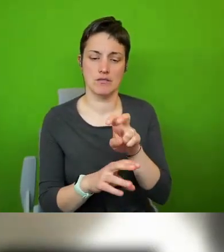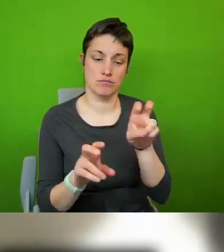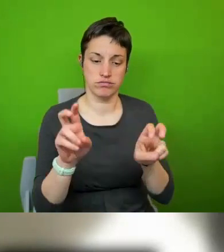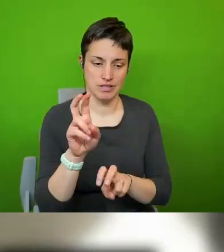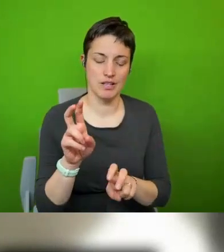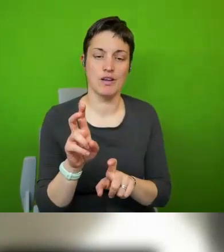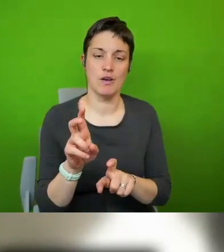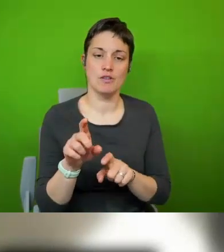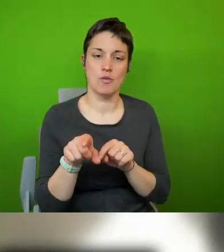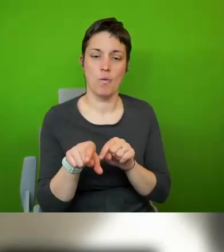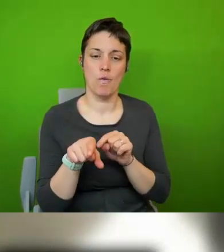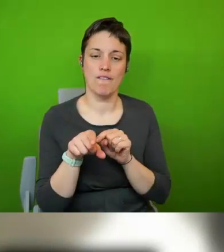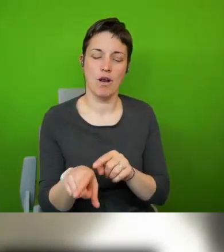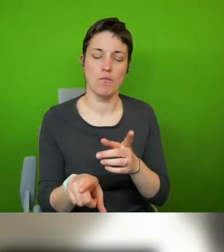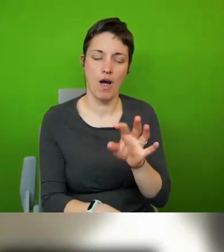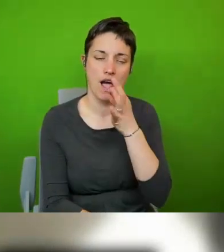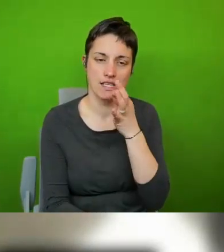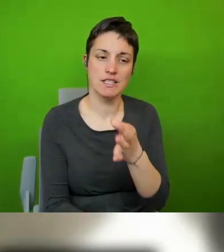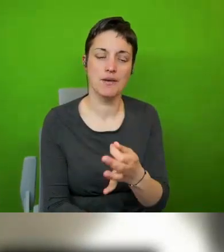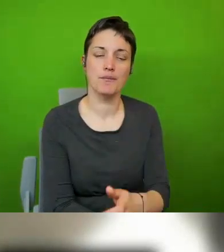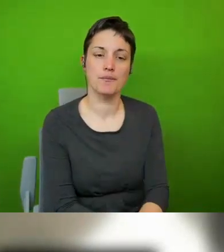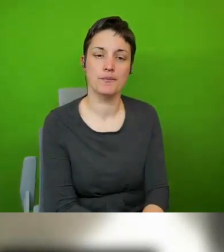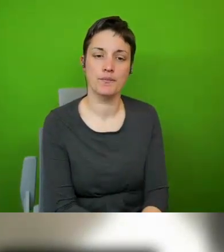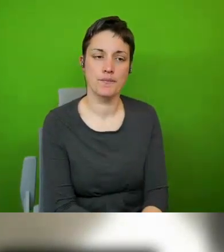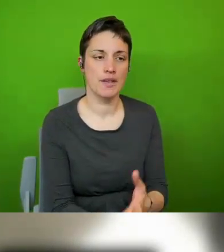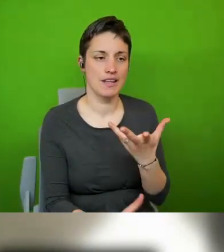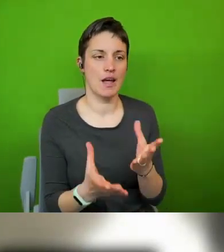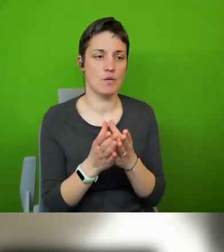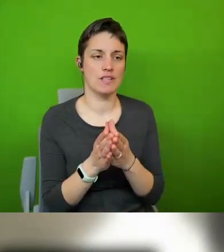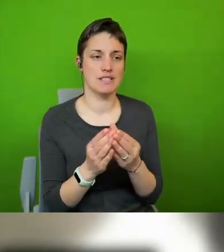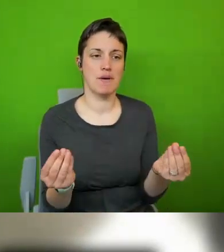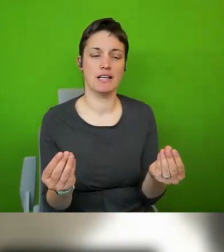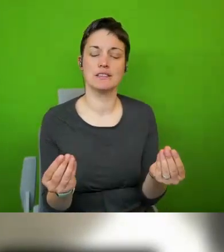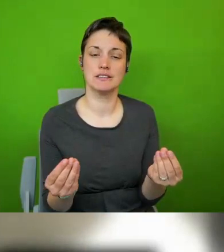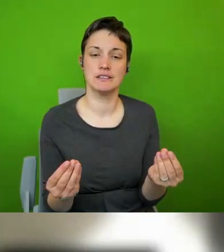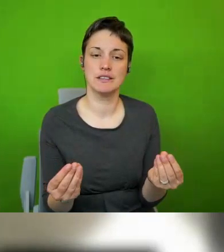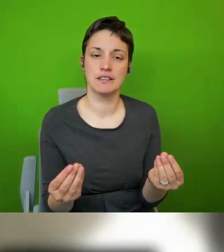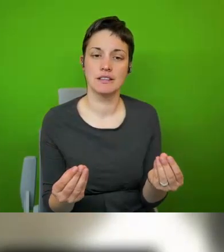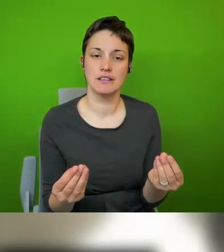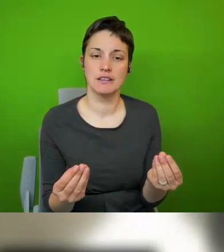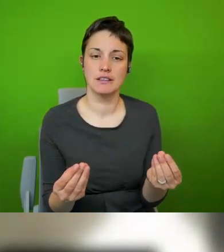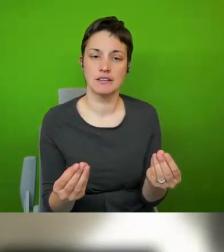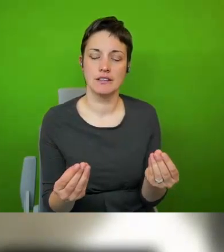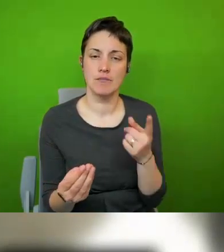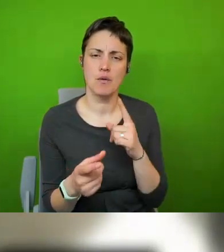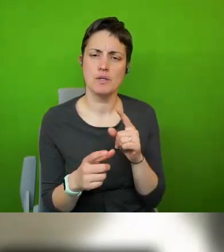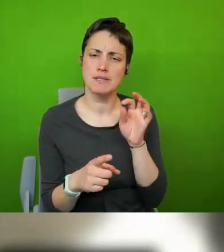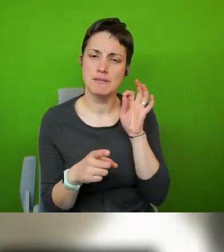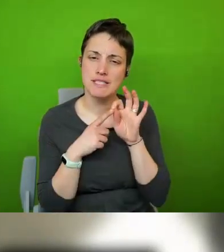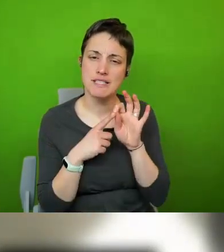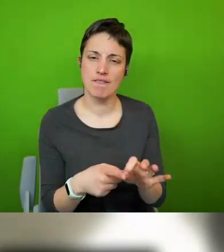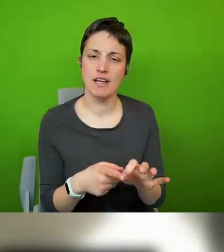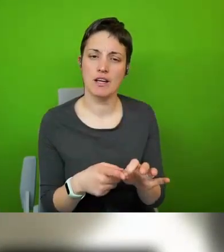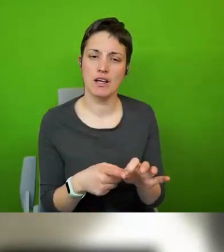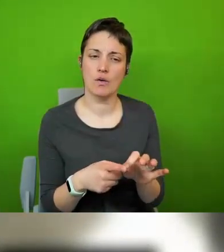the one that we were asking you uh and it's disappeared from the screen now but uh it is a very specific one uh